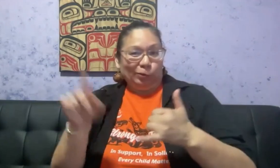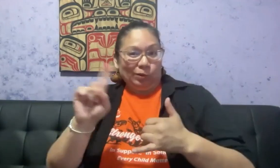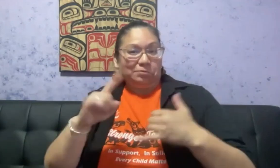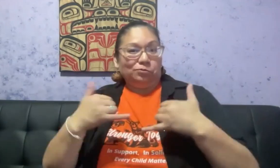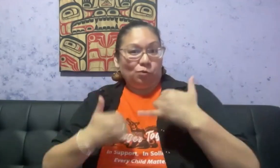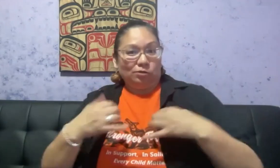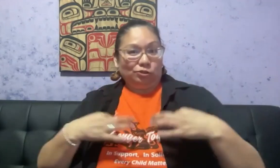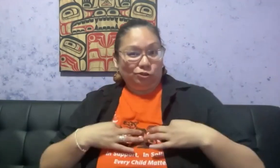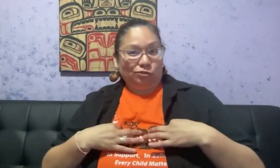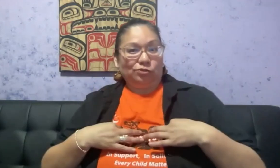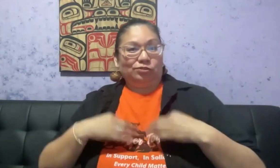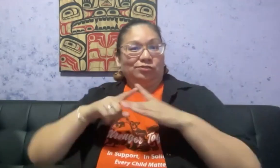And that's how it was established.